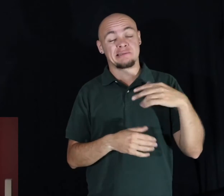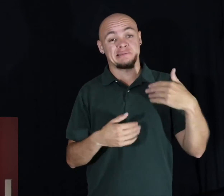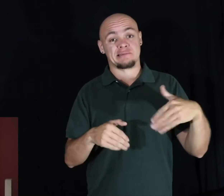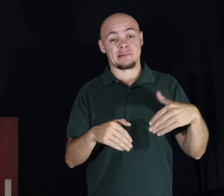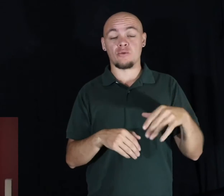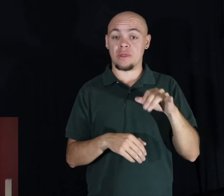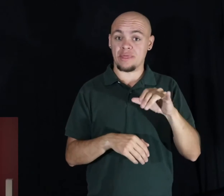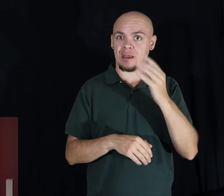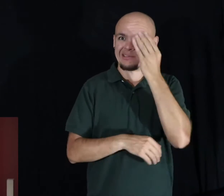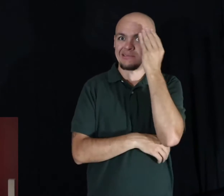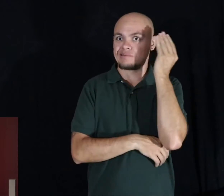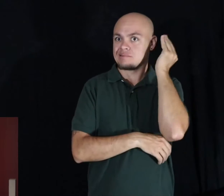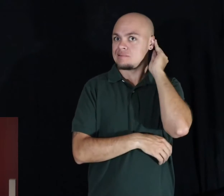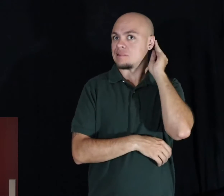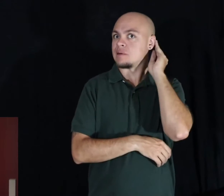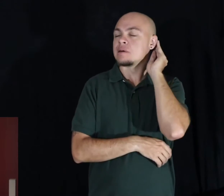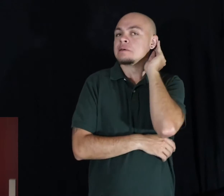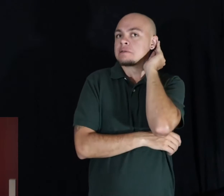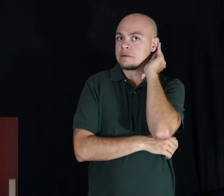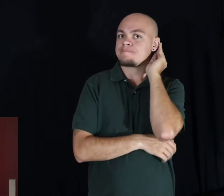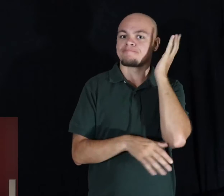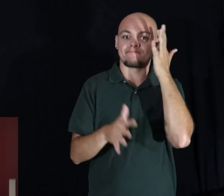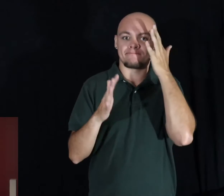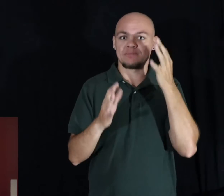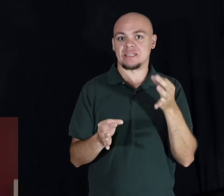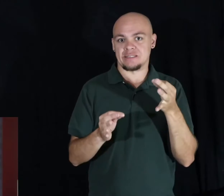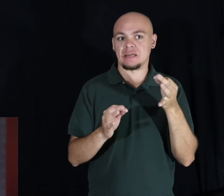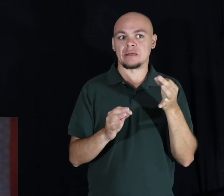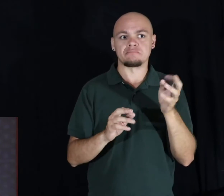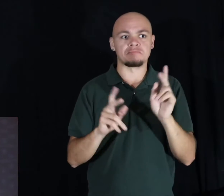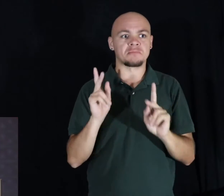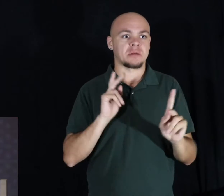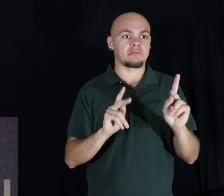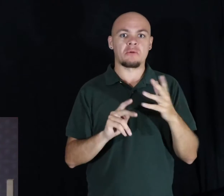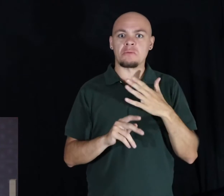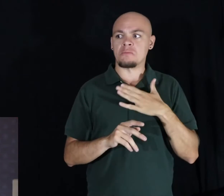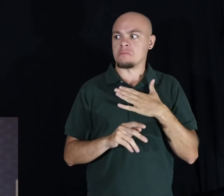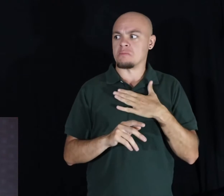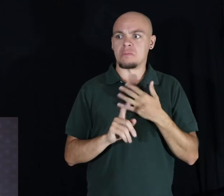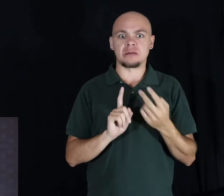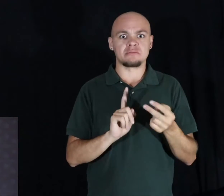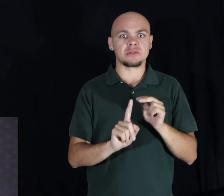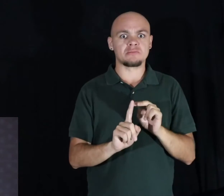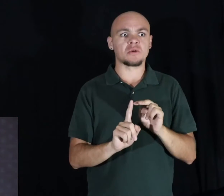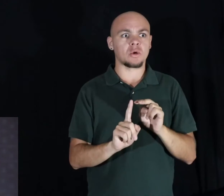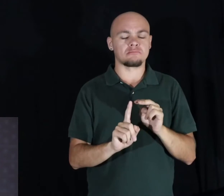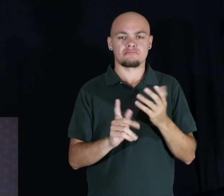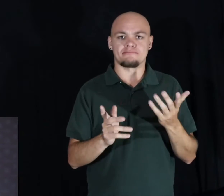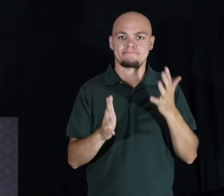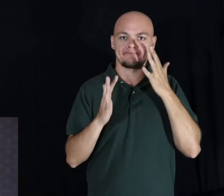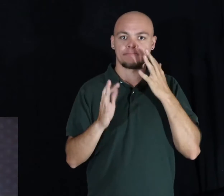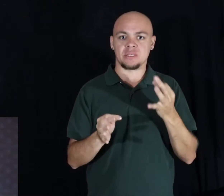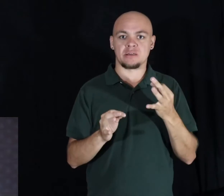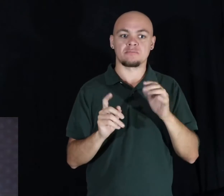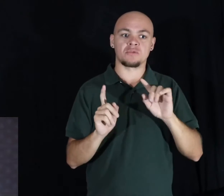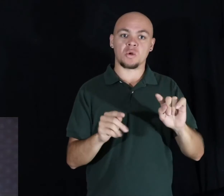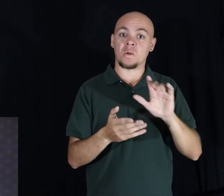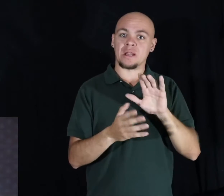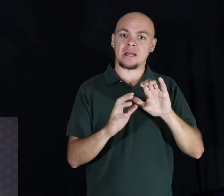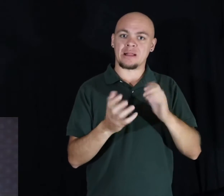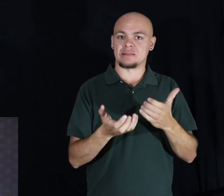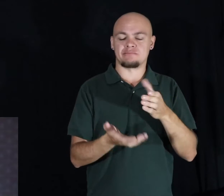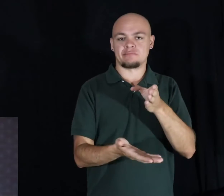So with that in mind, I made a decision that any other hardworking student in my position would do, and I obviously decided to stop going to classes.